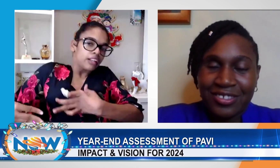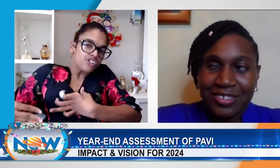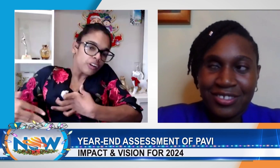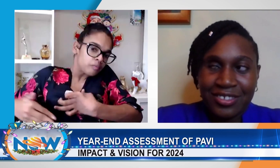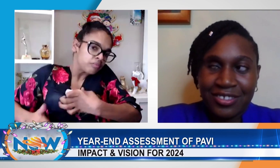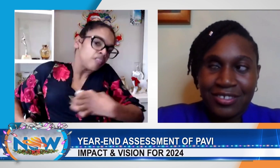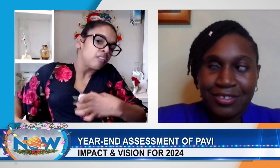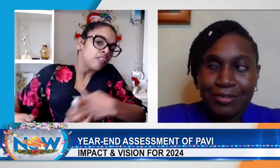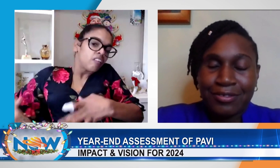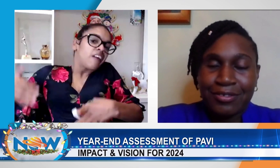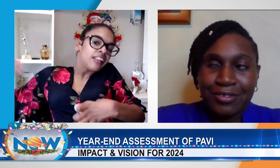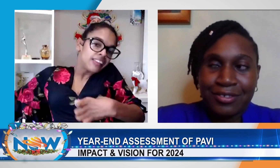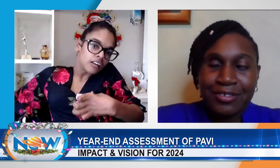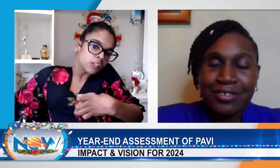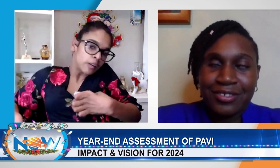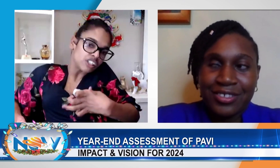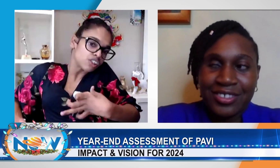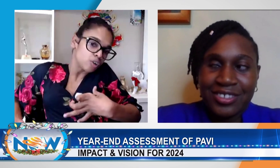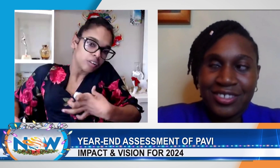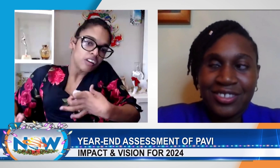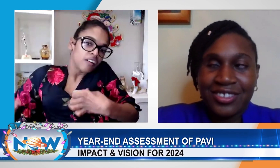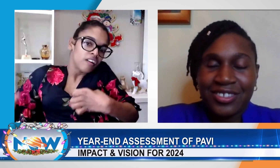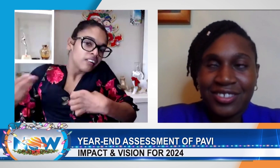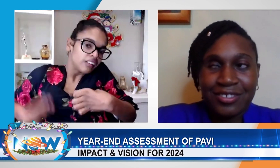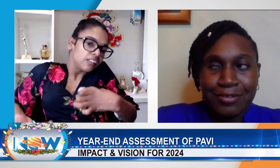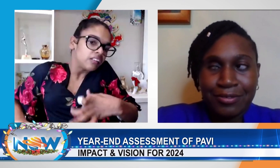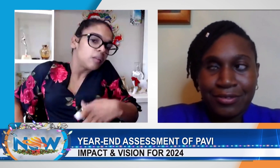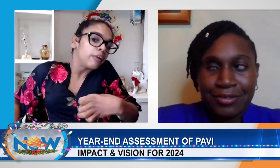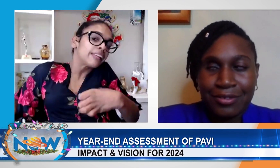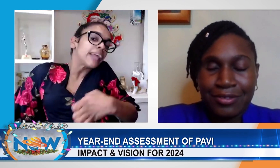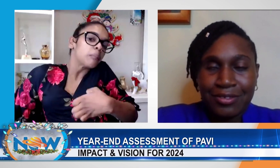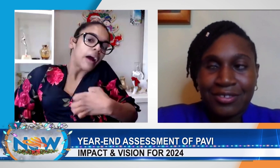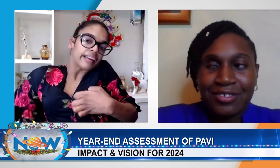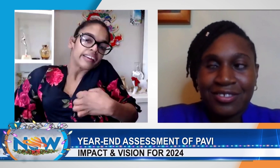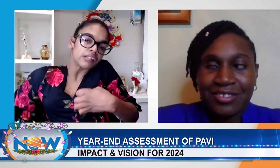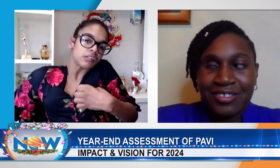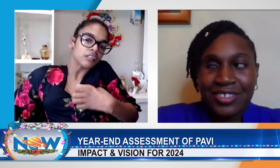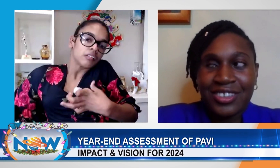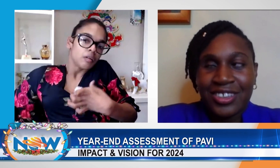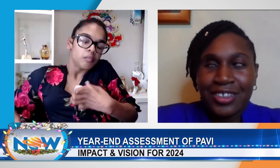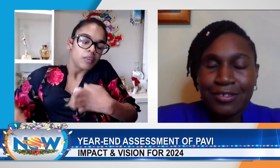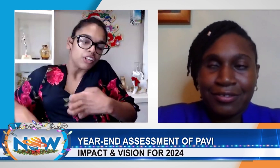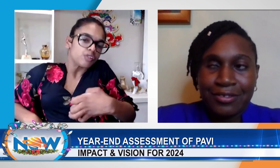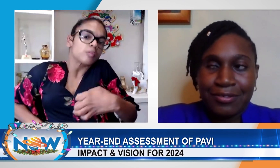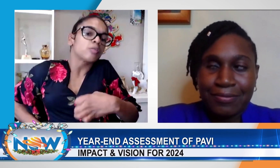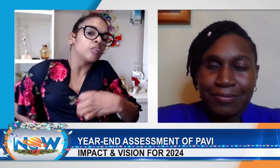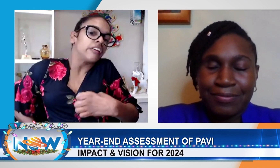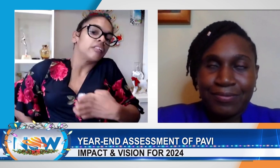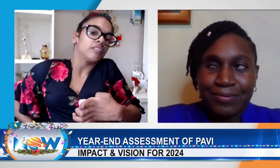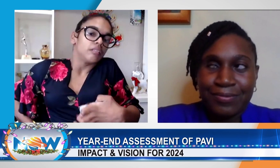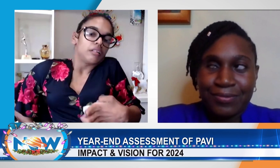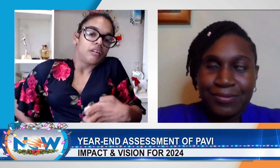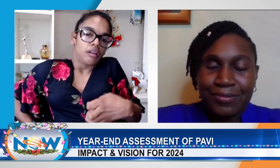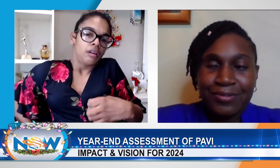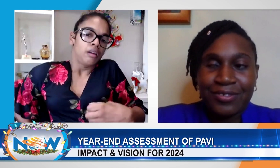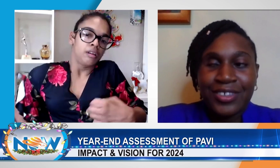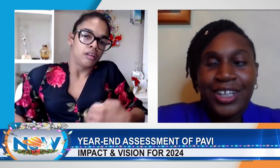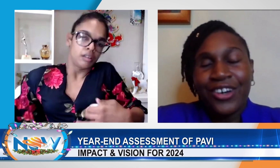mainstream to special school to Lindy Braille, then back into mainstream schooling?